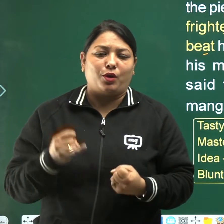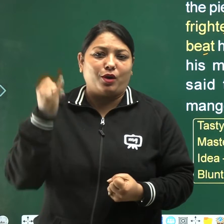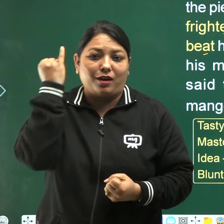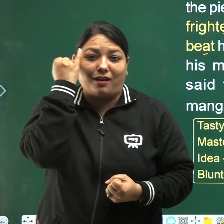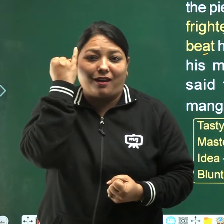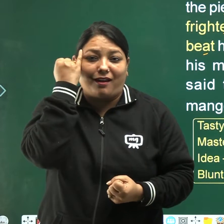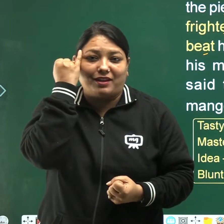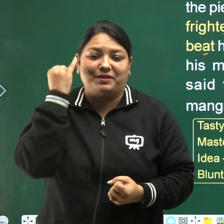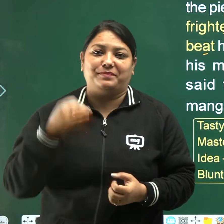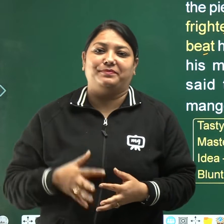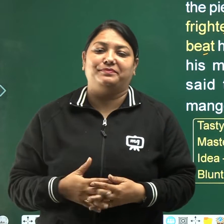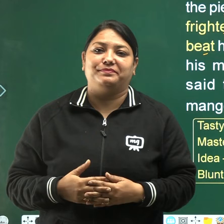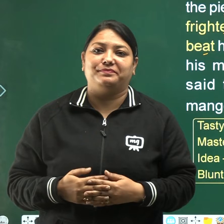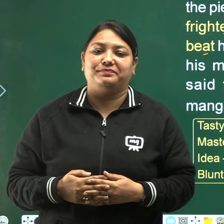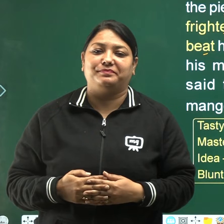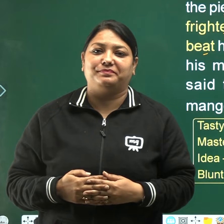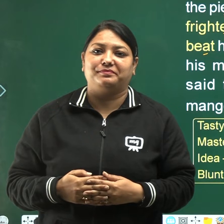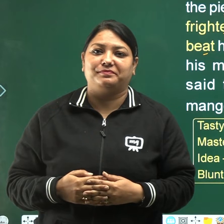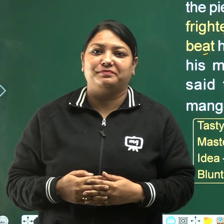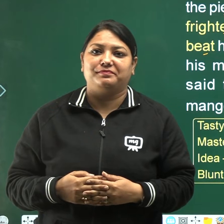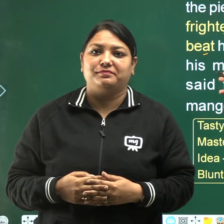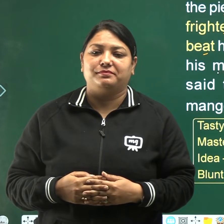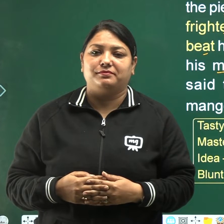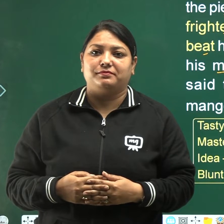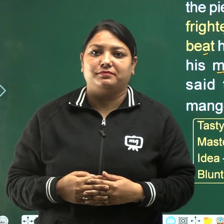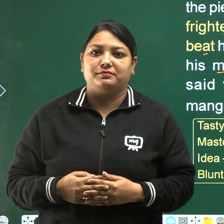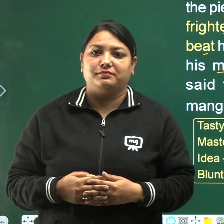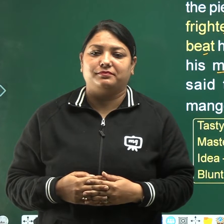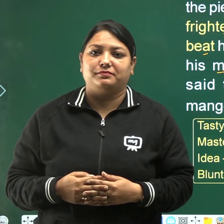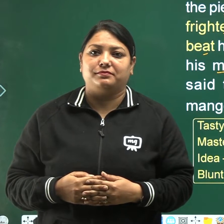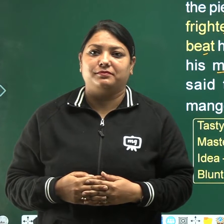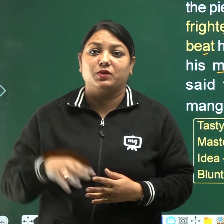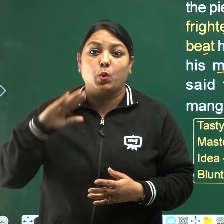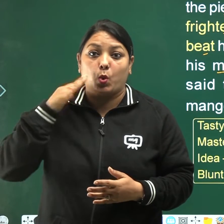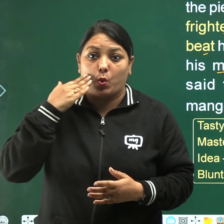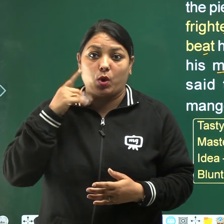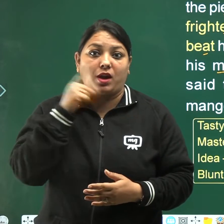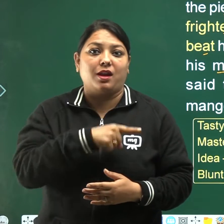when his master asked